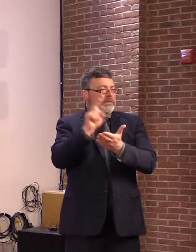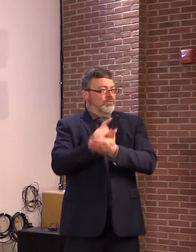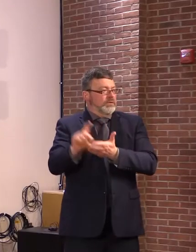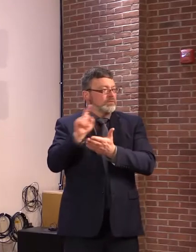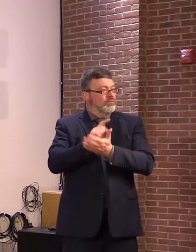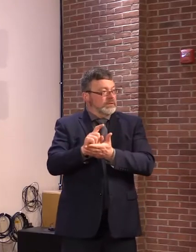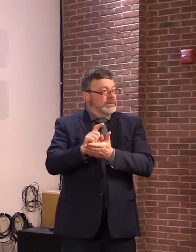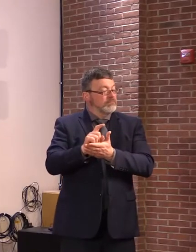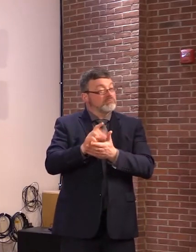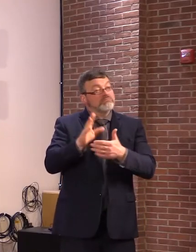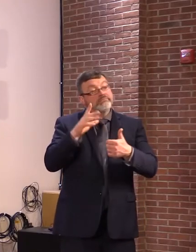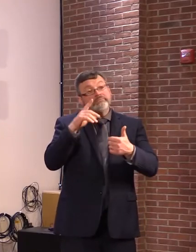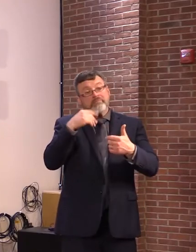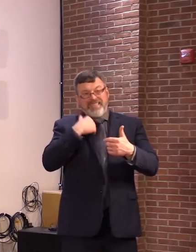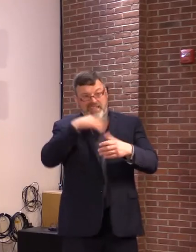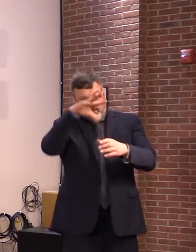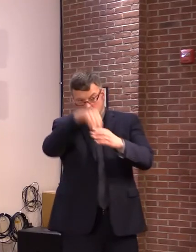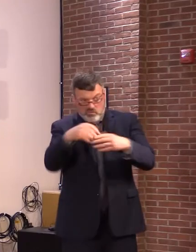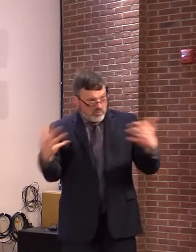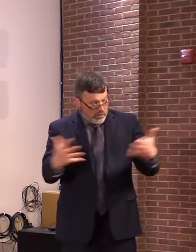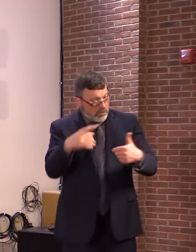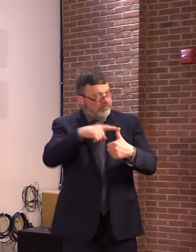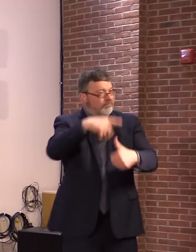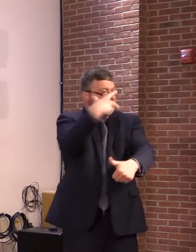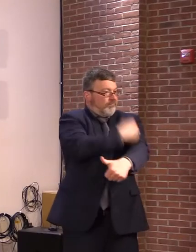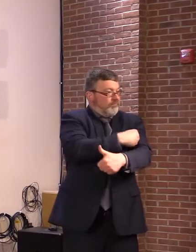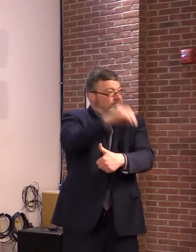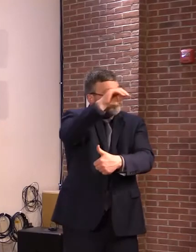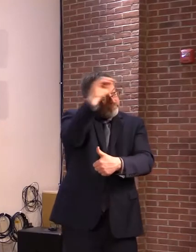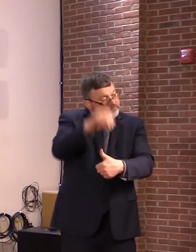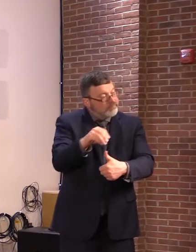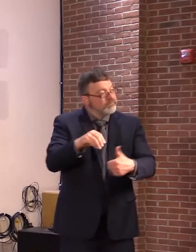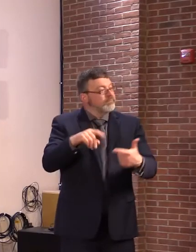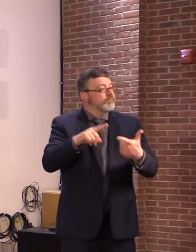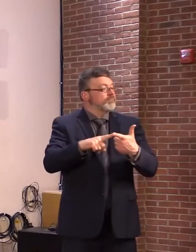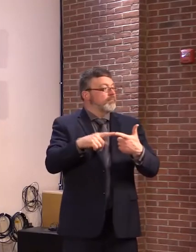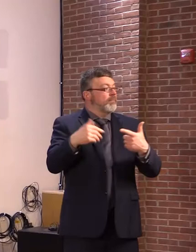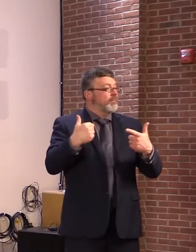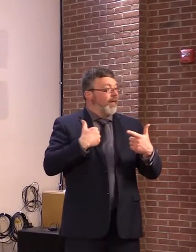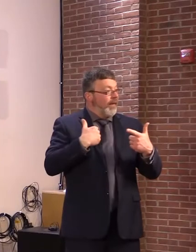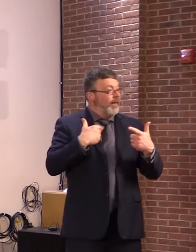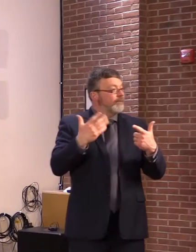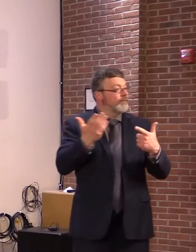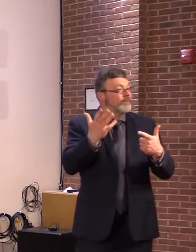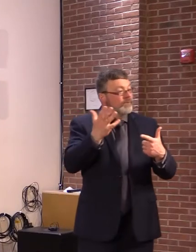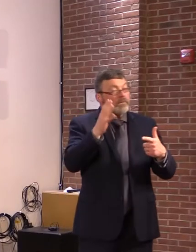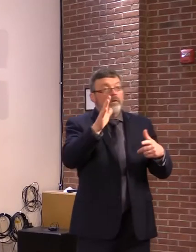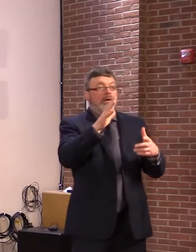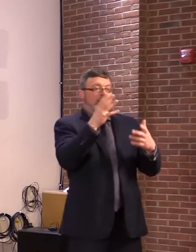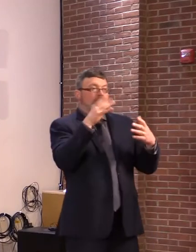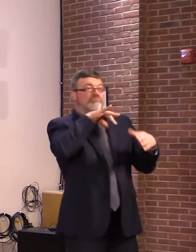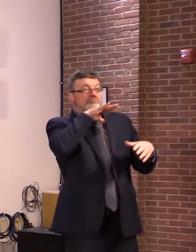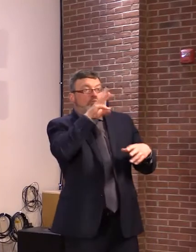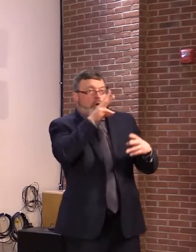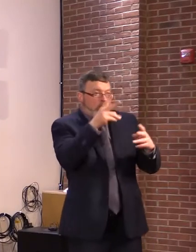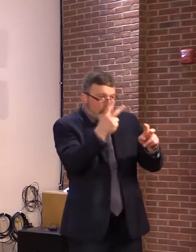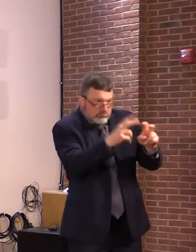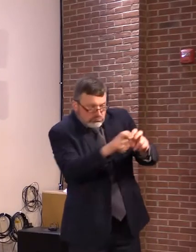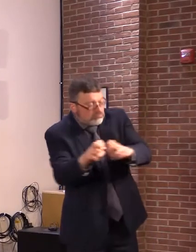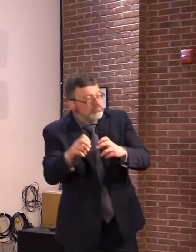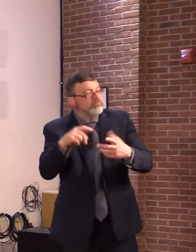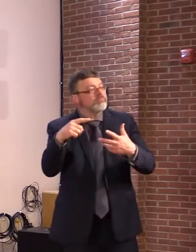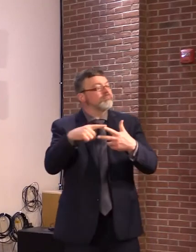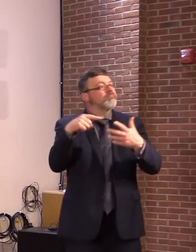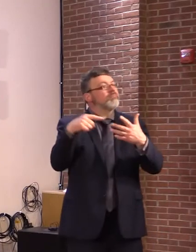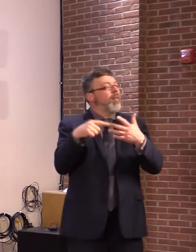There'll be new information on wastewater surveillance and the proportion of variants over time. We believe this in